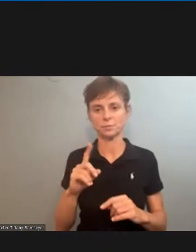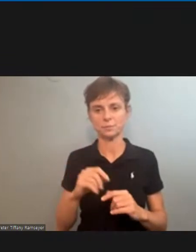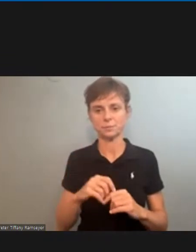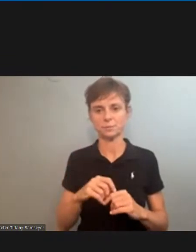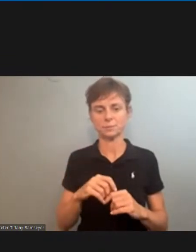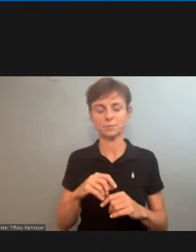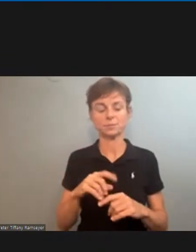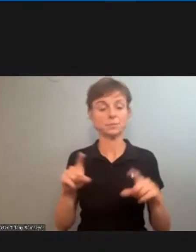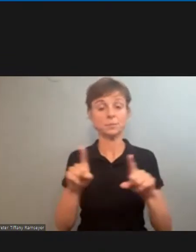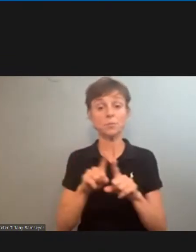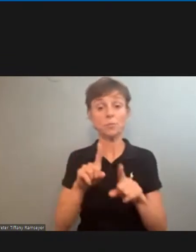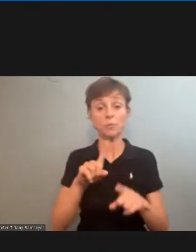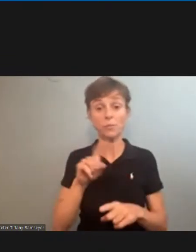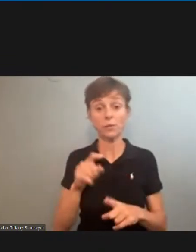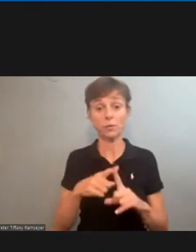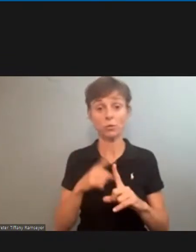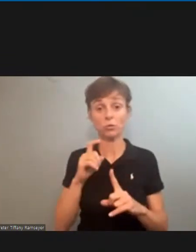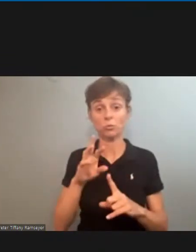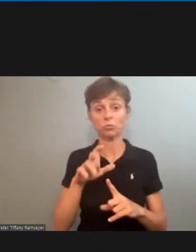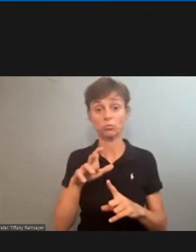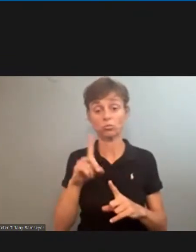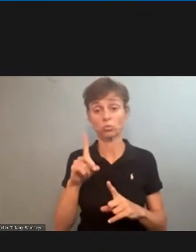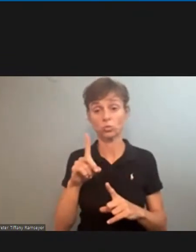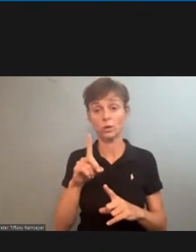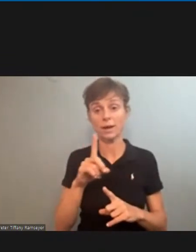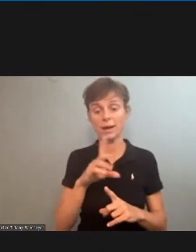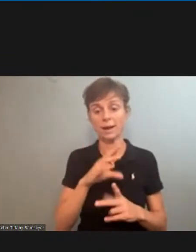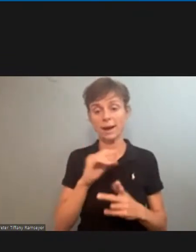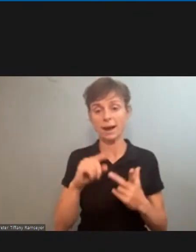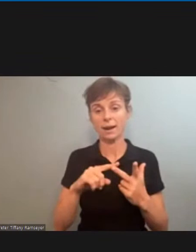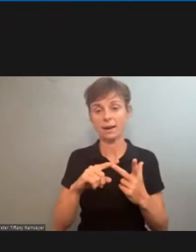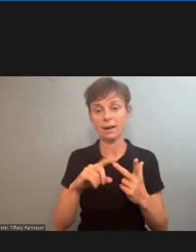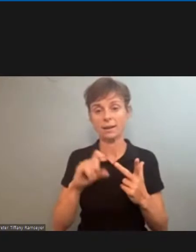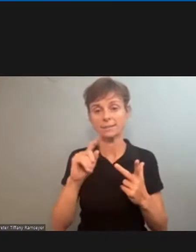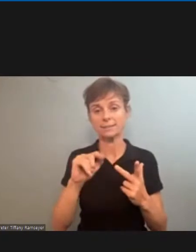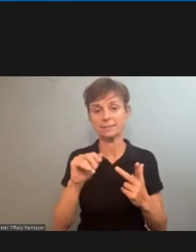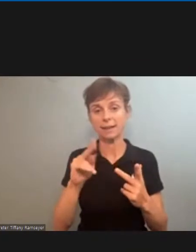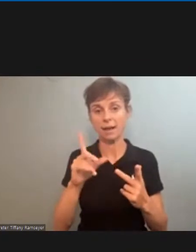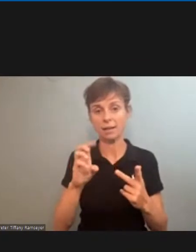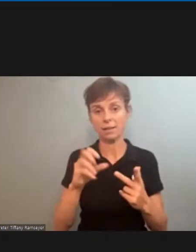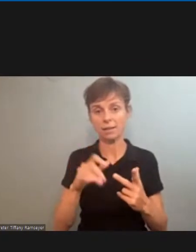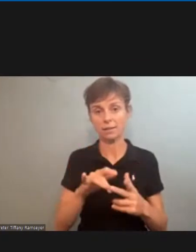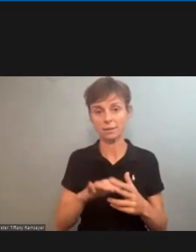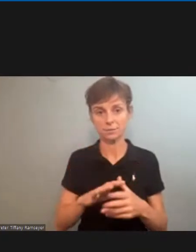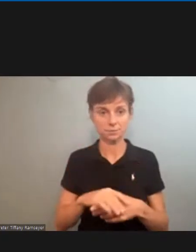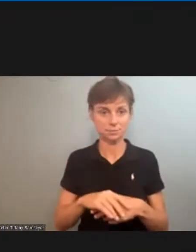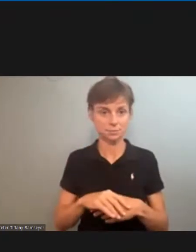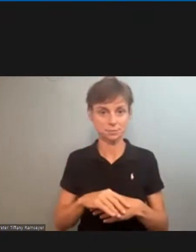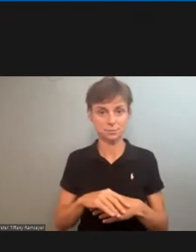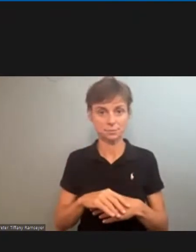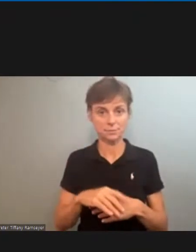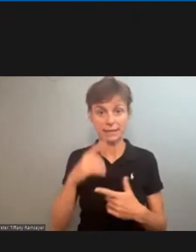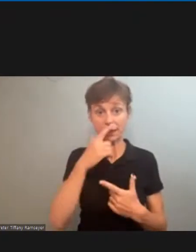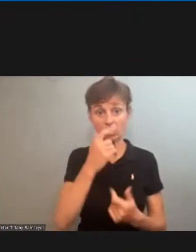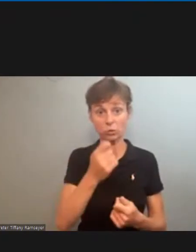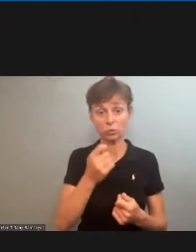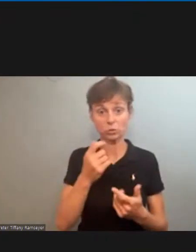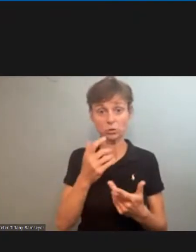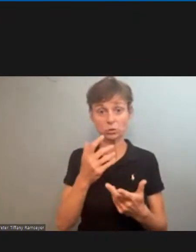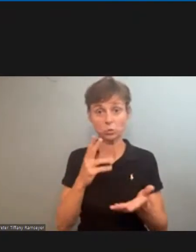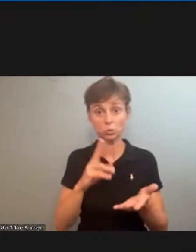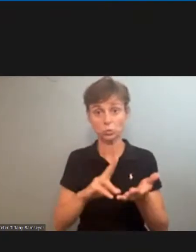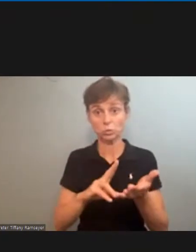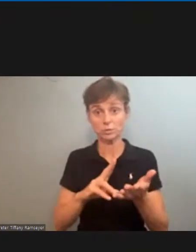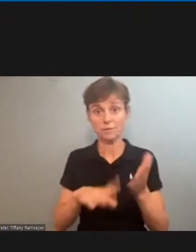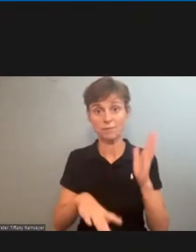also received a similar question from brad sandberg and from stanley mason and they are interested in finding out